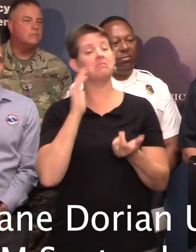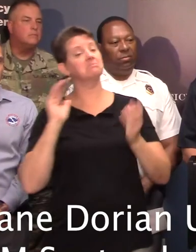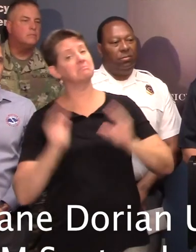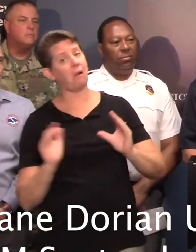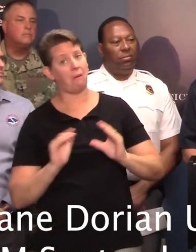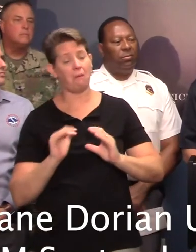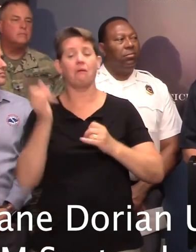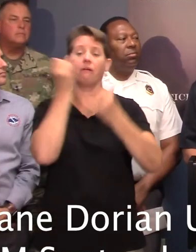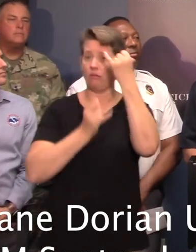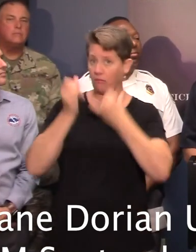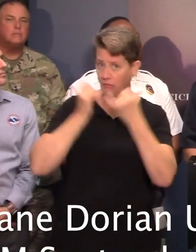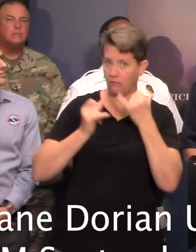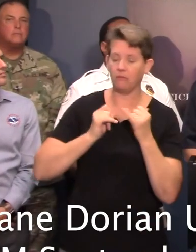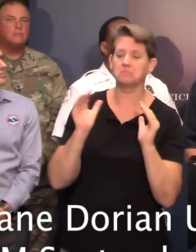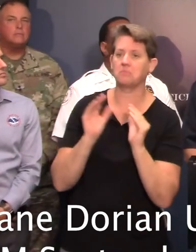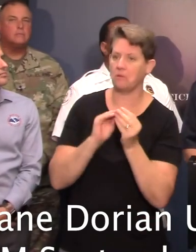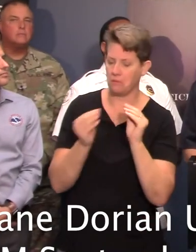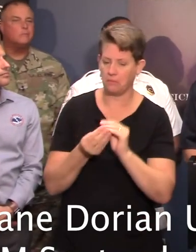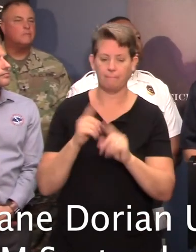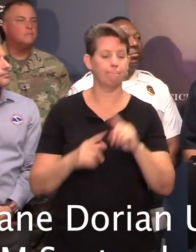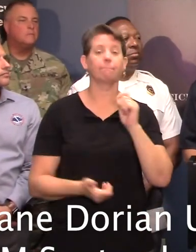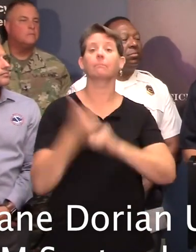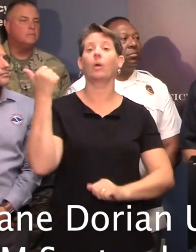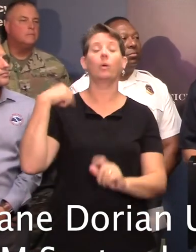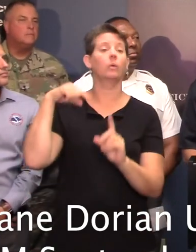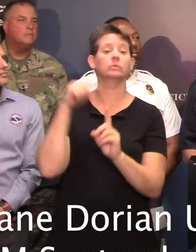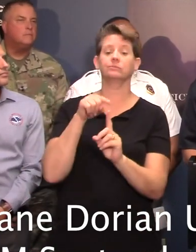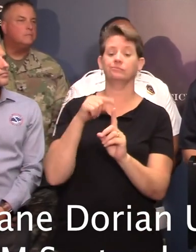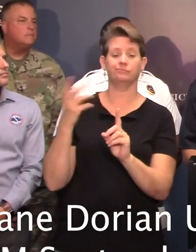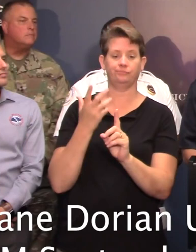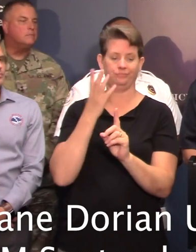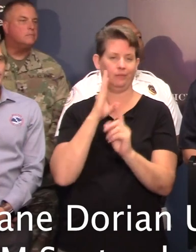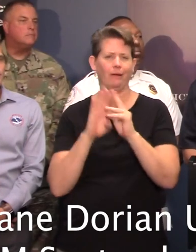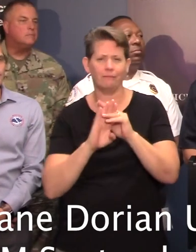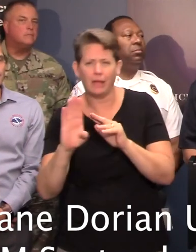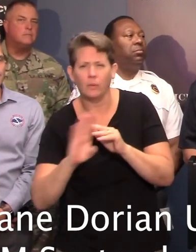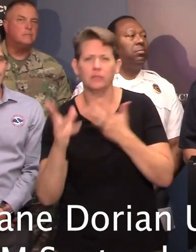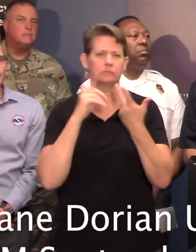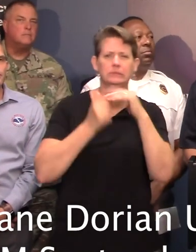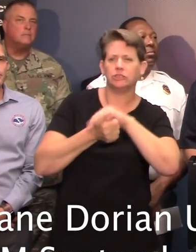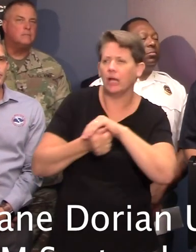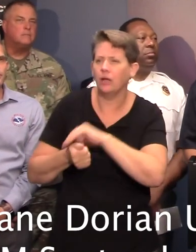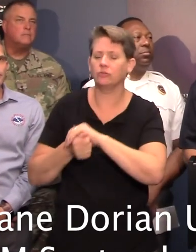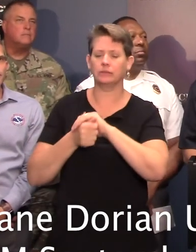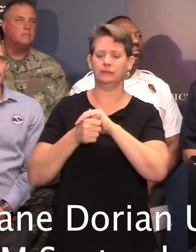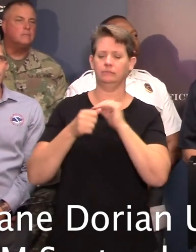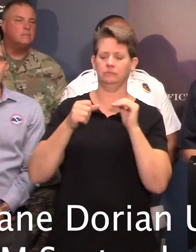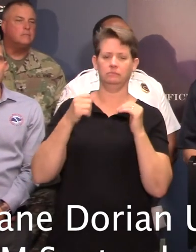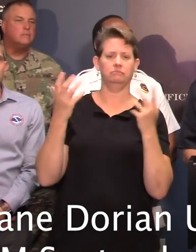number of people that have actually called in but most of the questions have to do with evacuation and sheltering, specifically